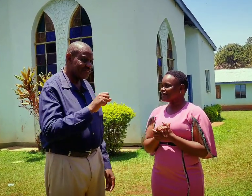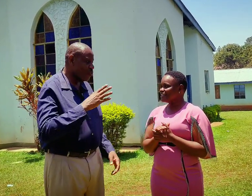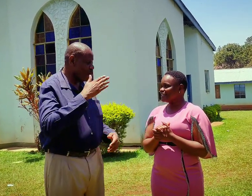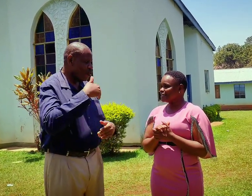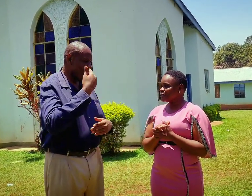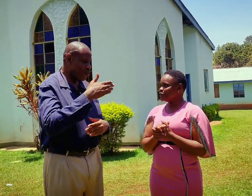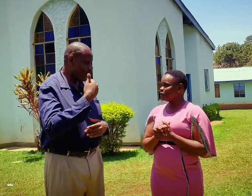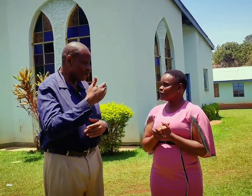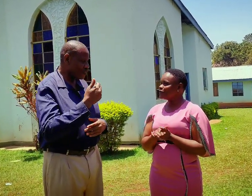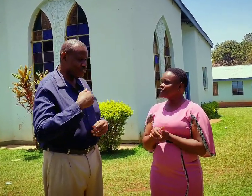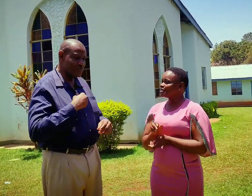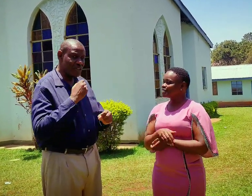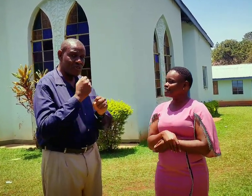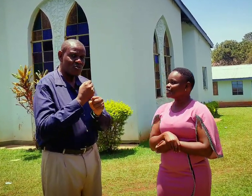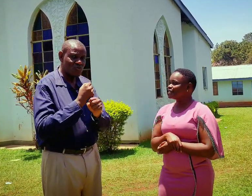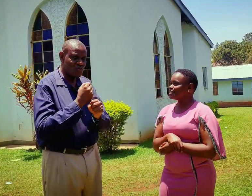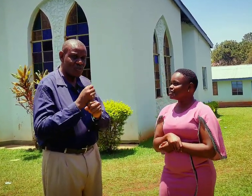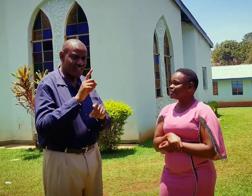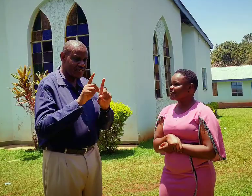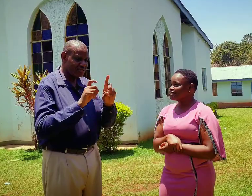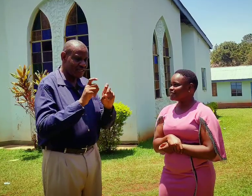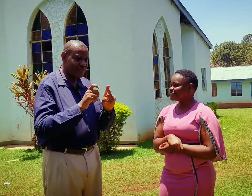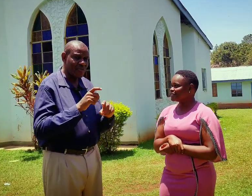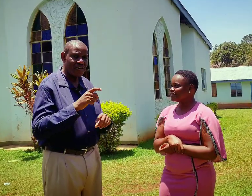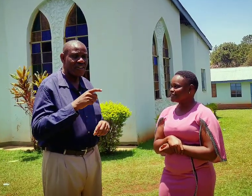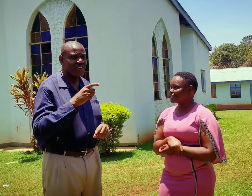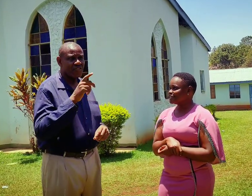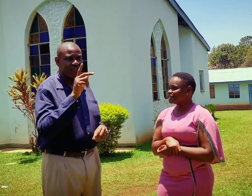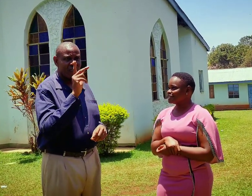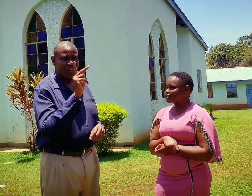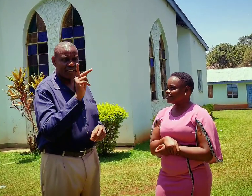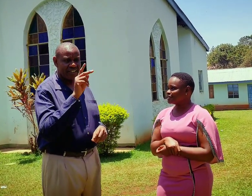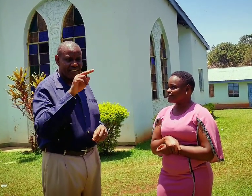yes, I always work with the neck